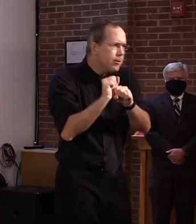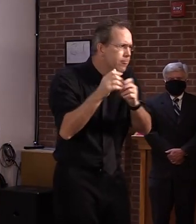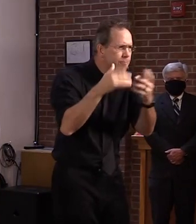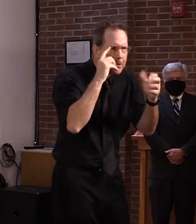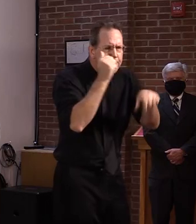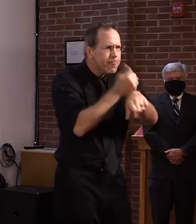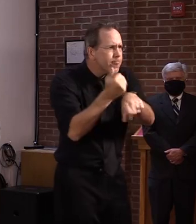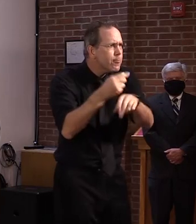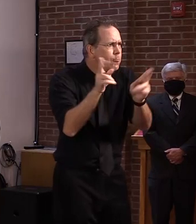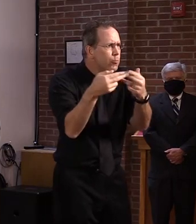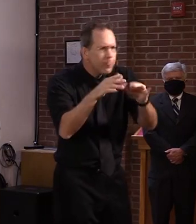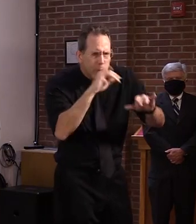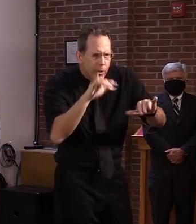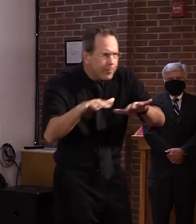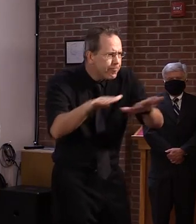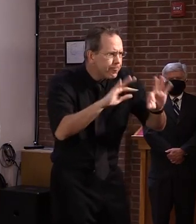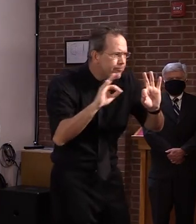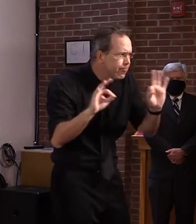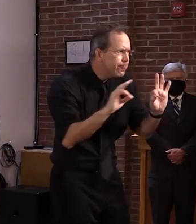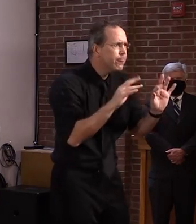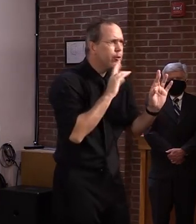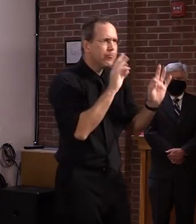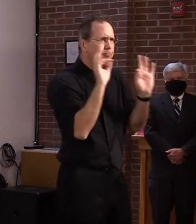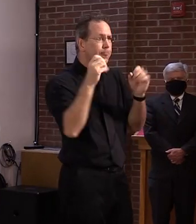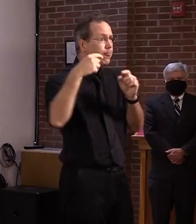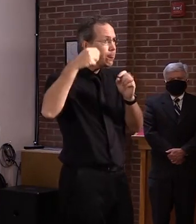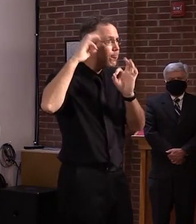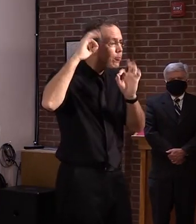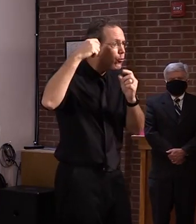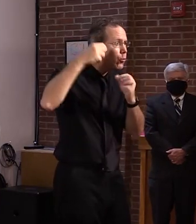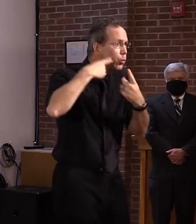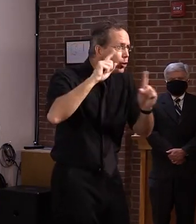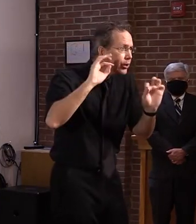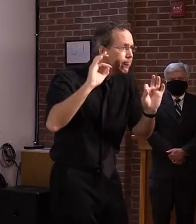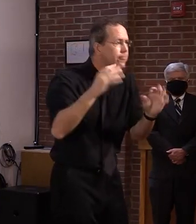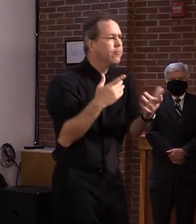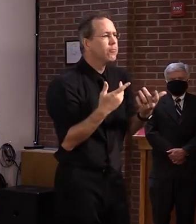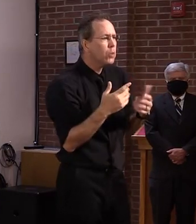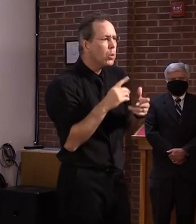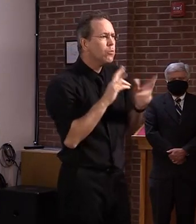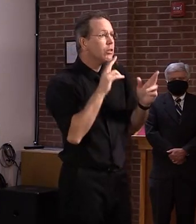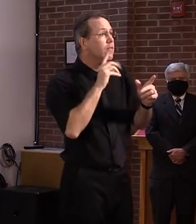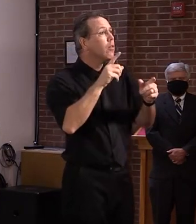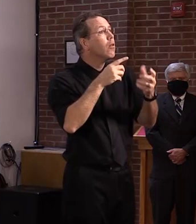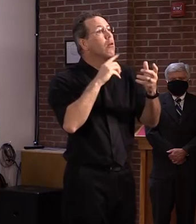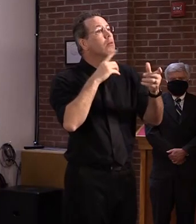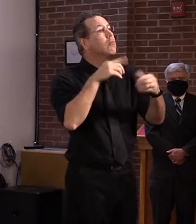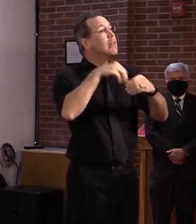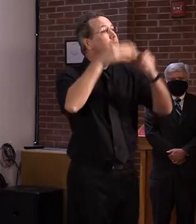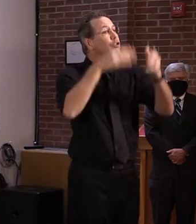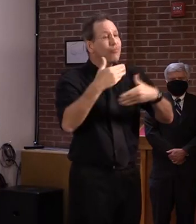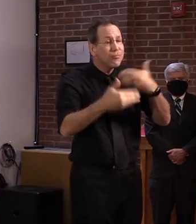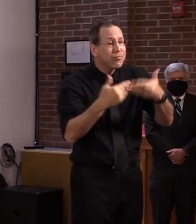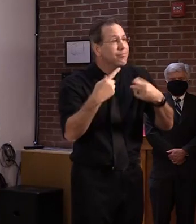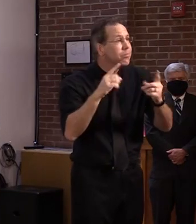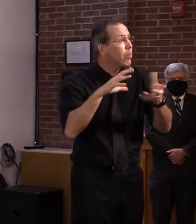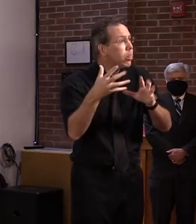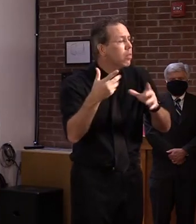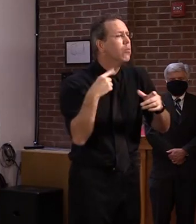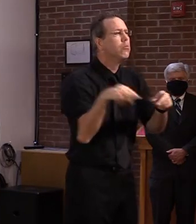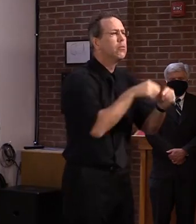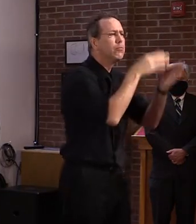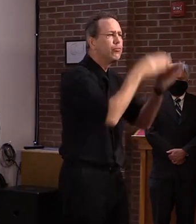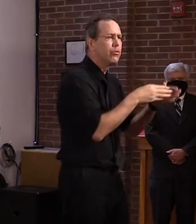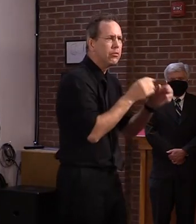and troubleshooting potential issues that were fully ready. Because we all share the goal of making sure